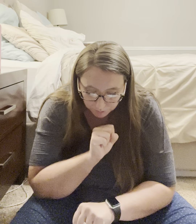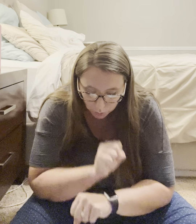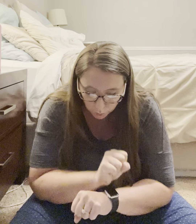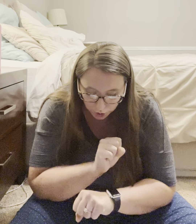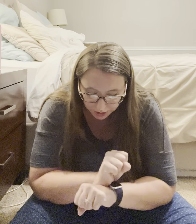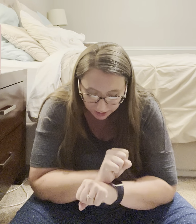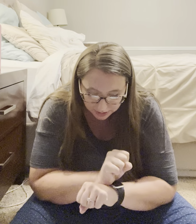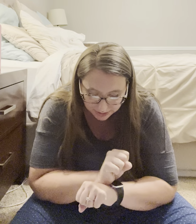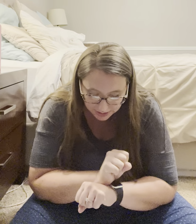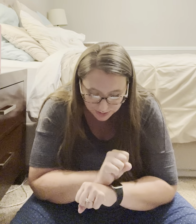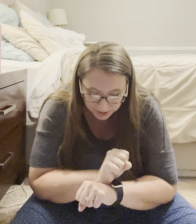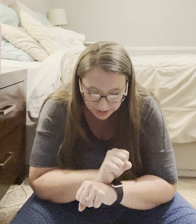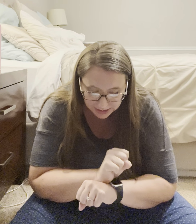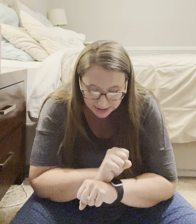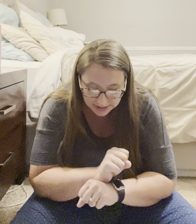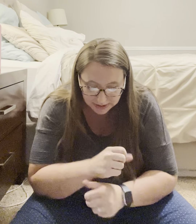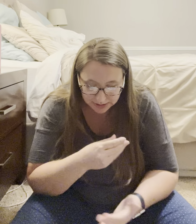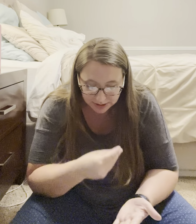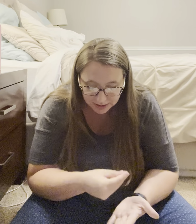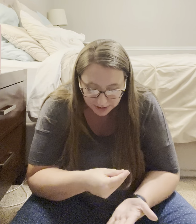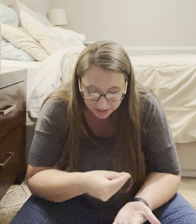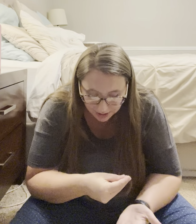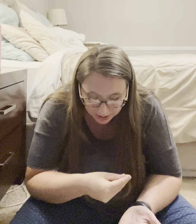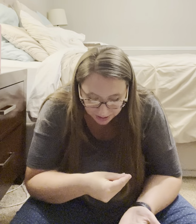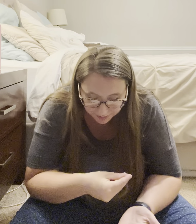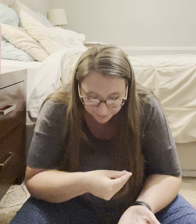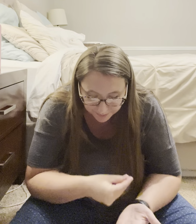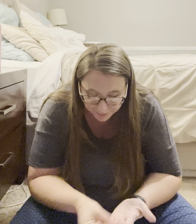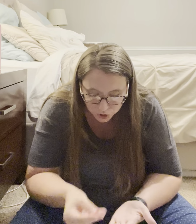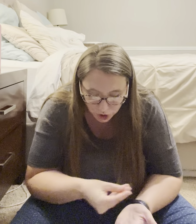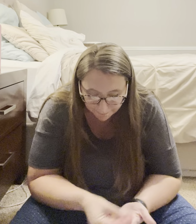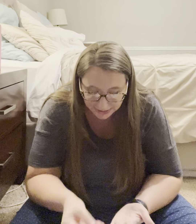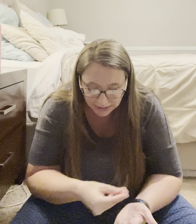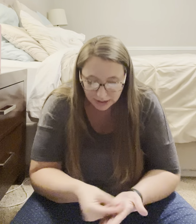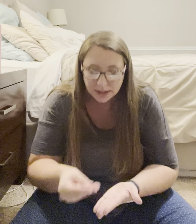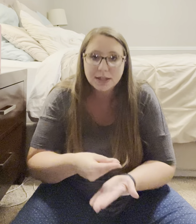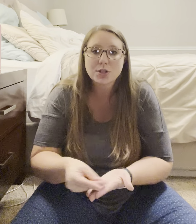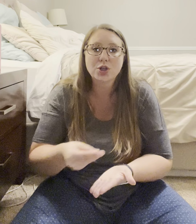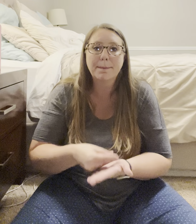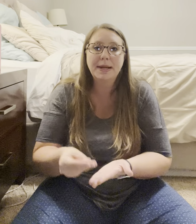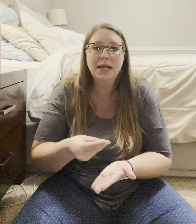Work. Next one is shopping. Shopping.